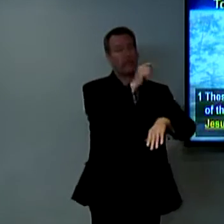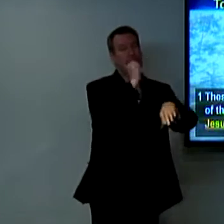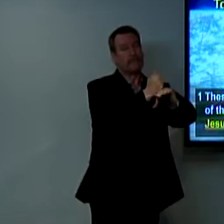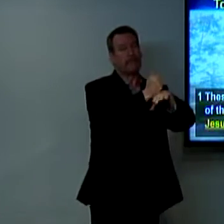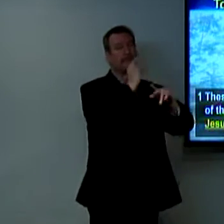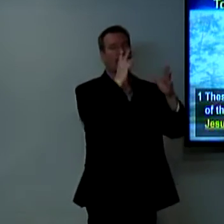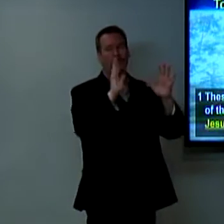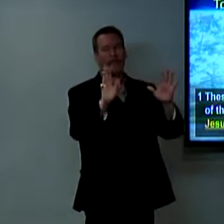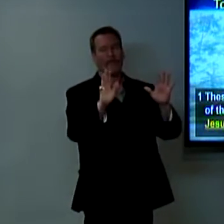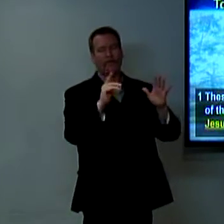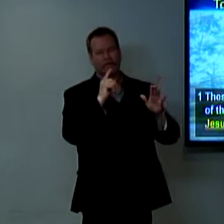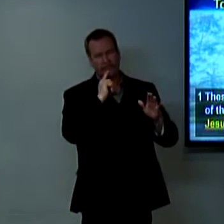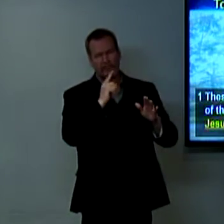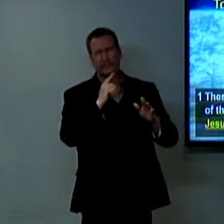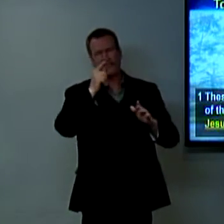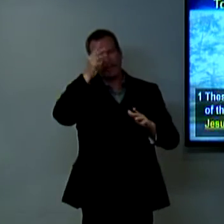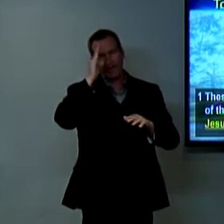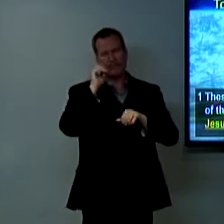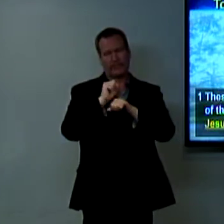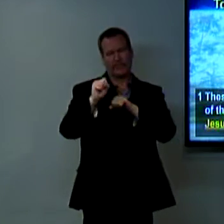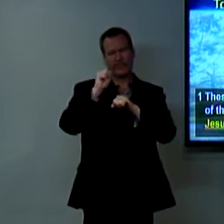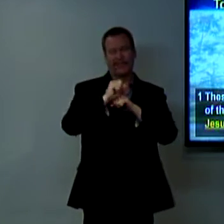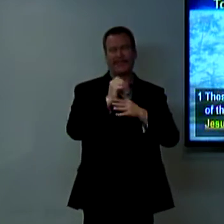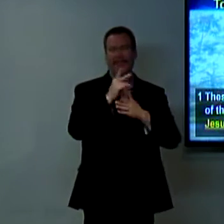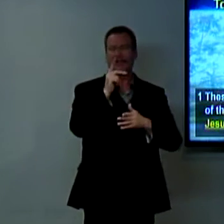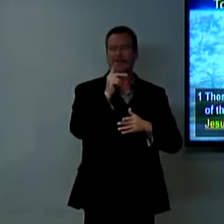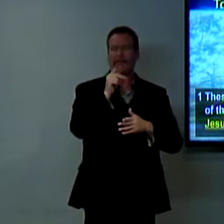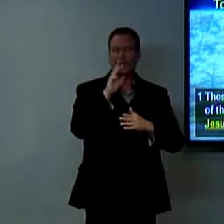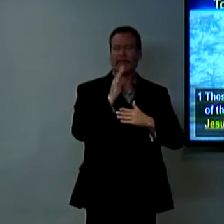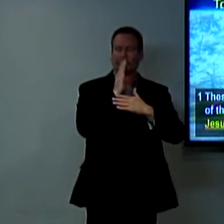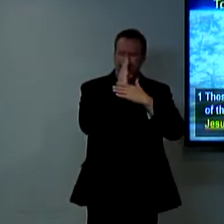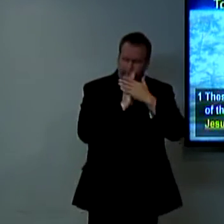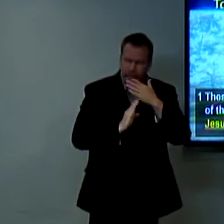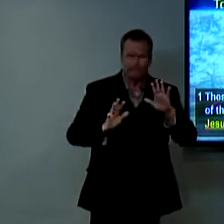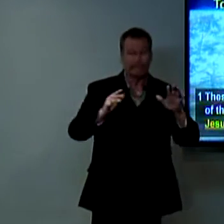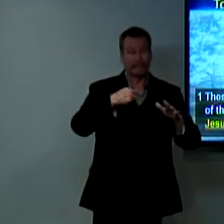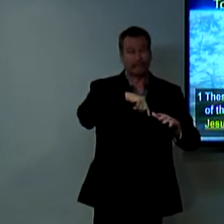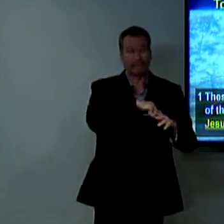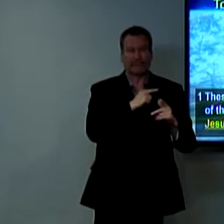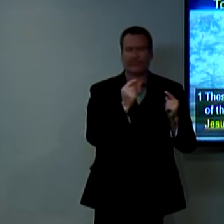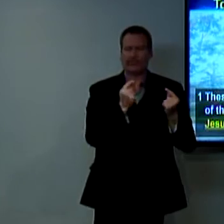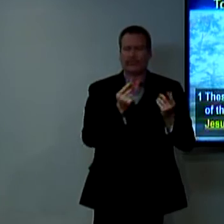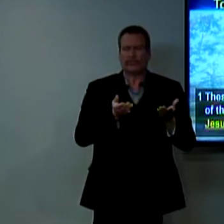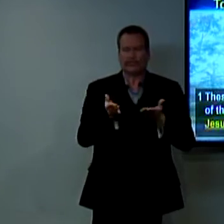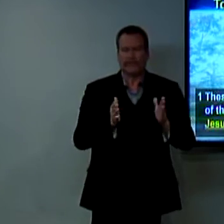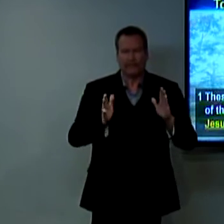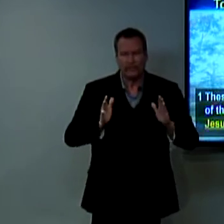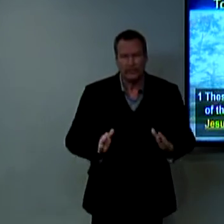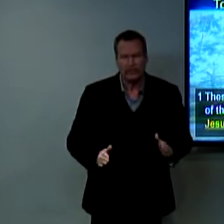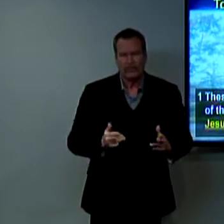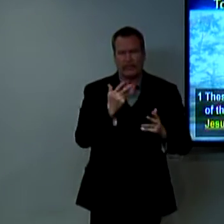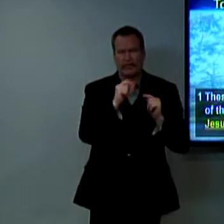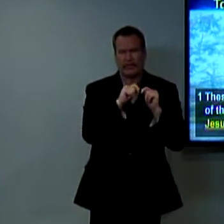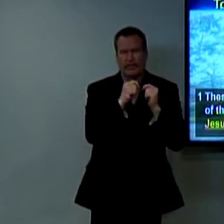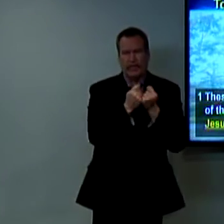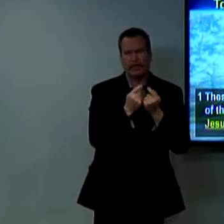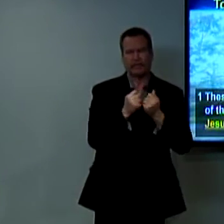often times people think I established it but it's God's work and we need to be humble and just be his humble